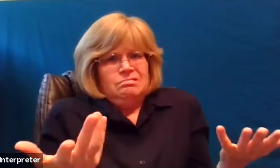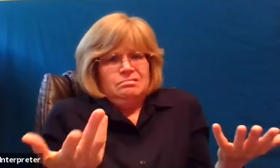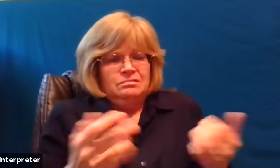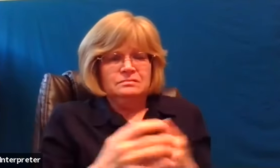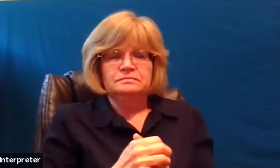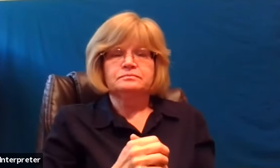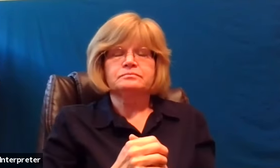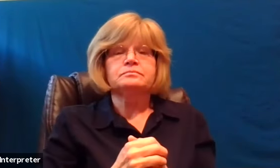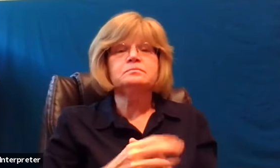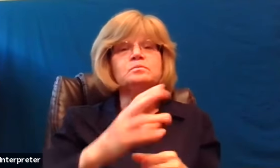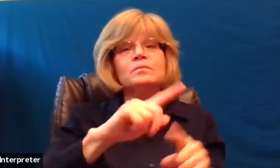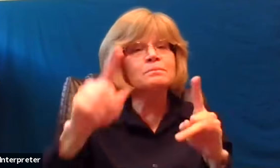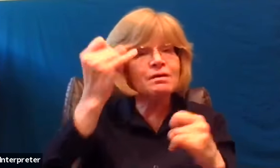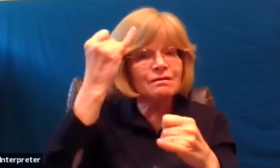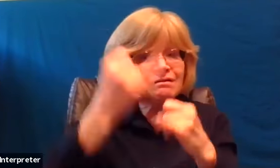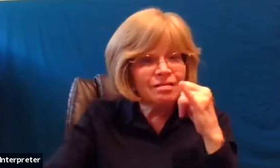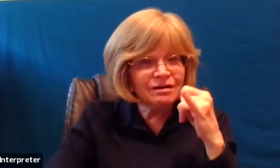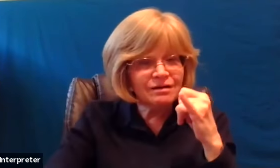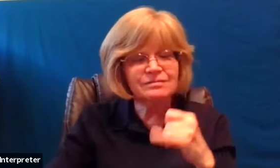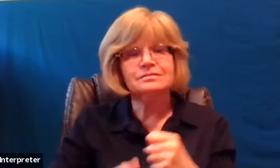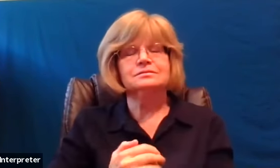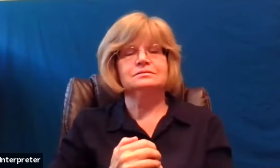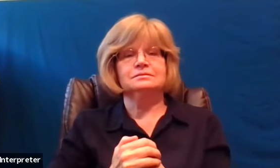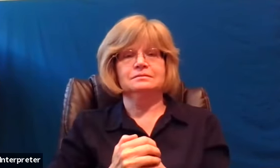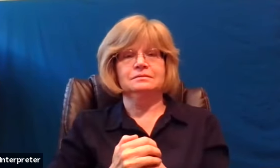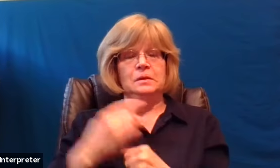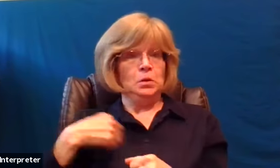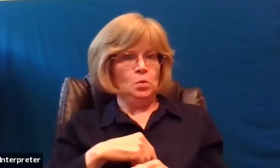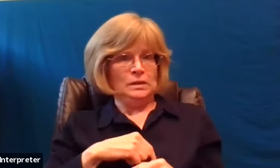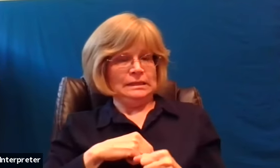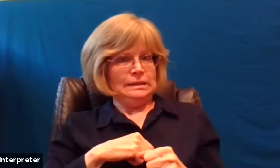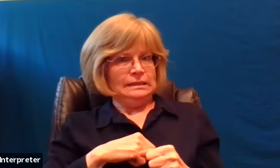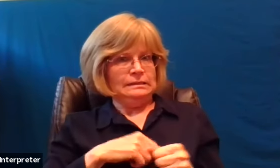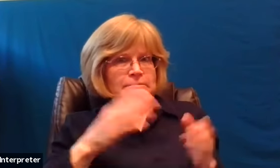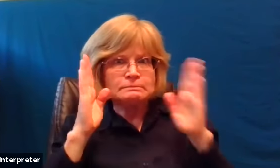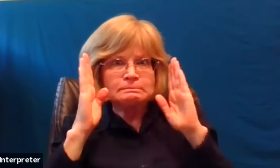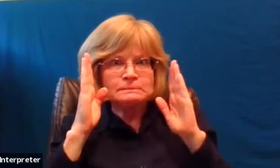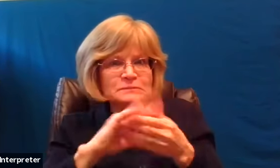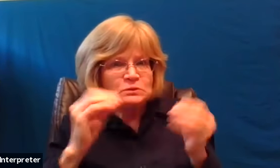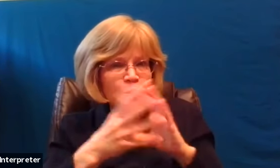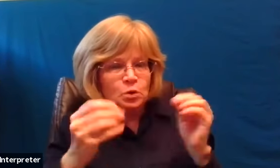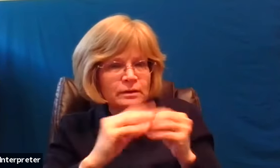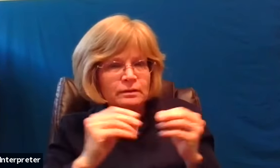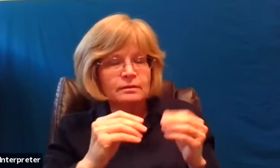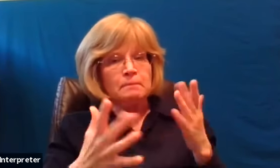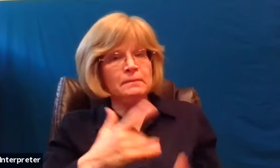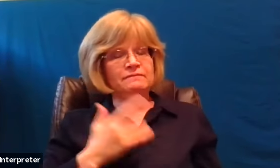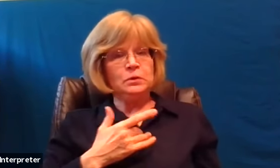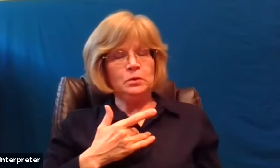finally as hearers of this parable you and i may be glad for justice